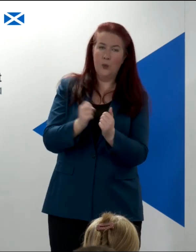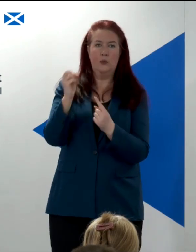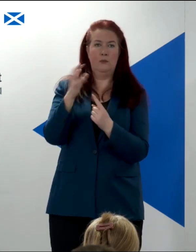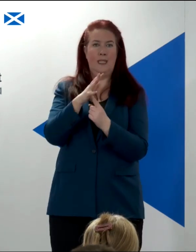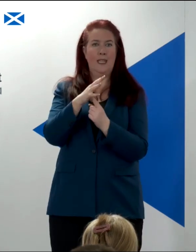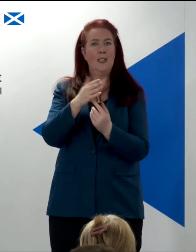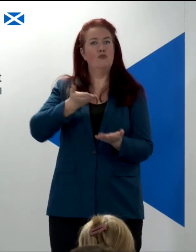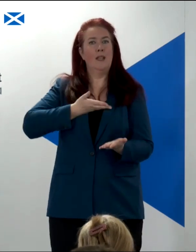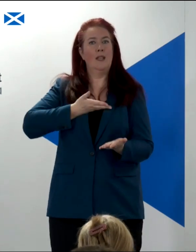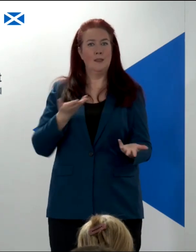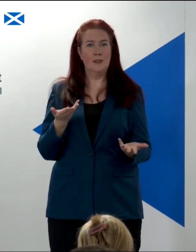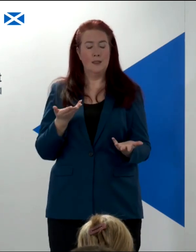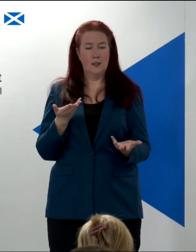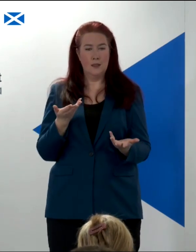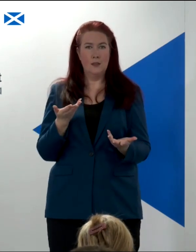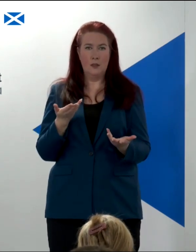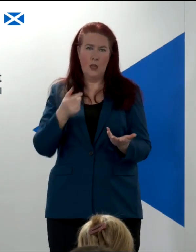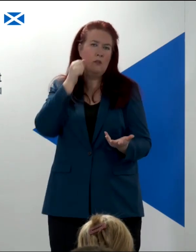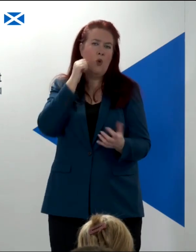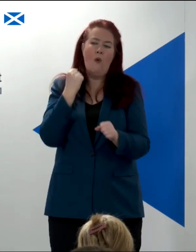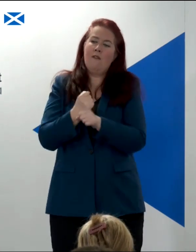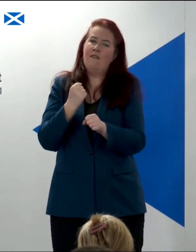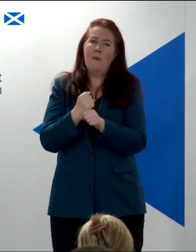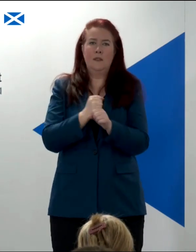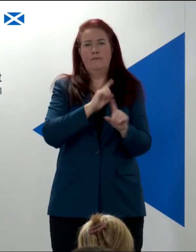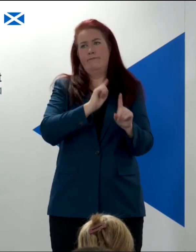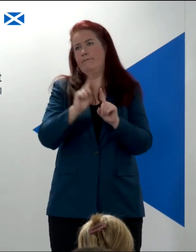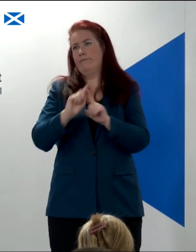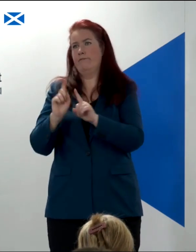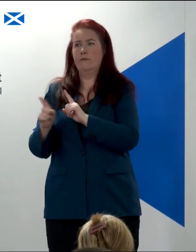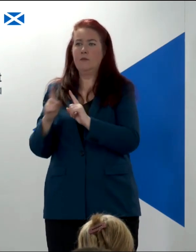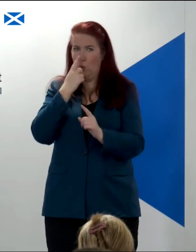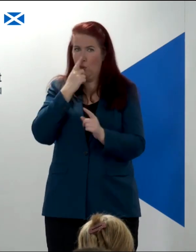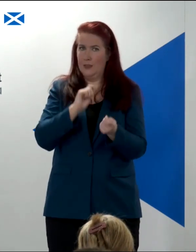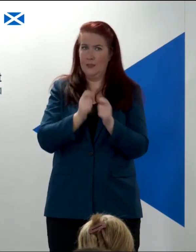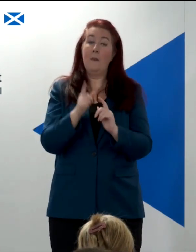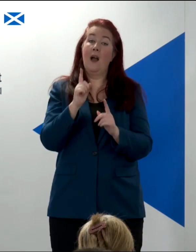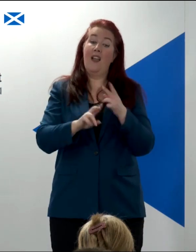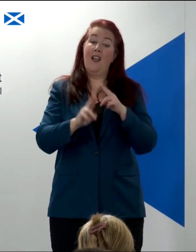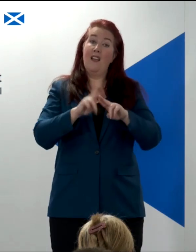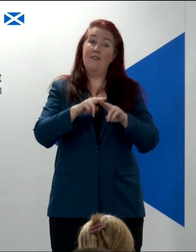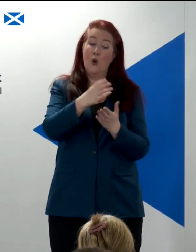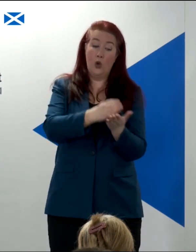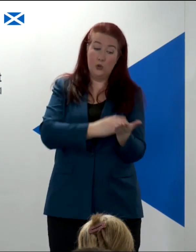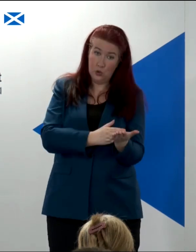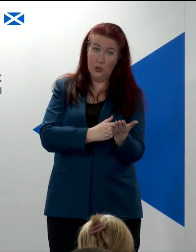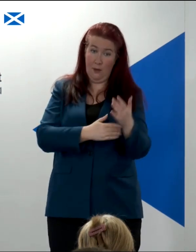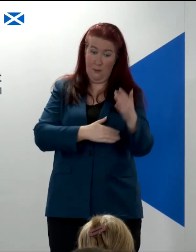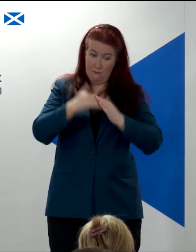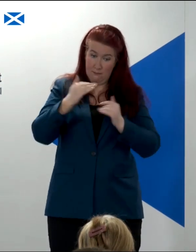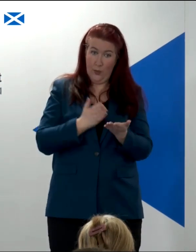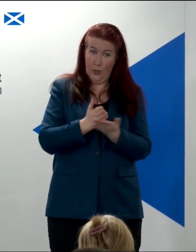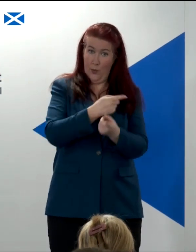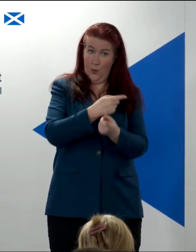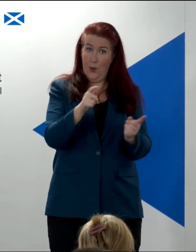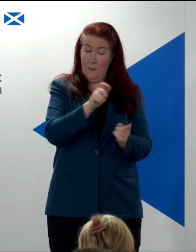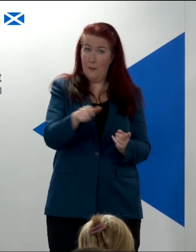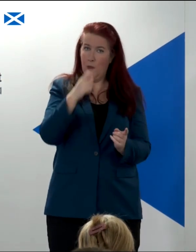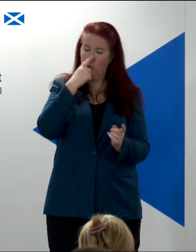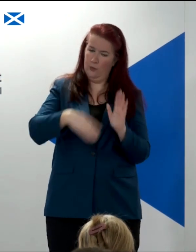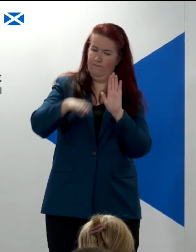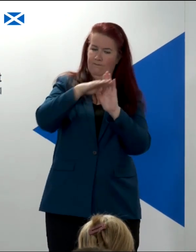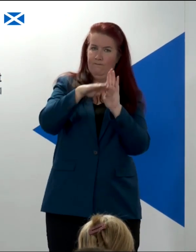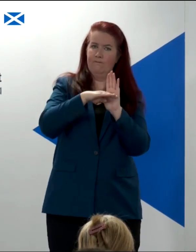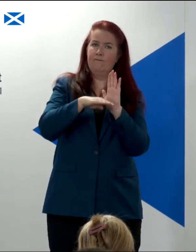Governments, of course, come and go. But what a constitution built by the people can do is set out and embody